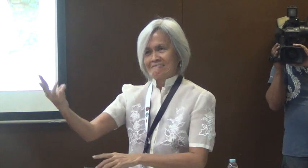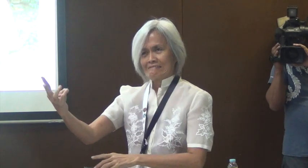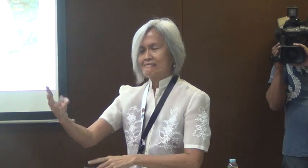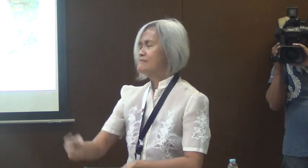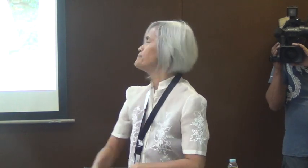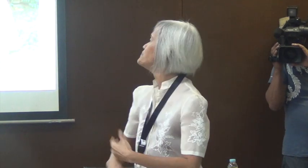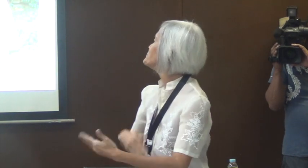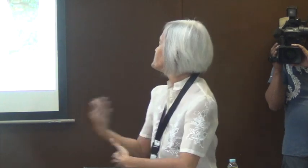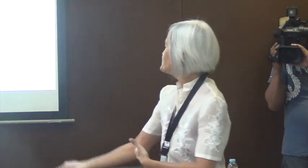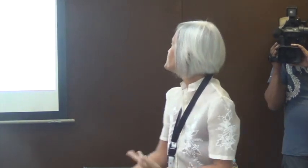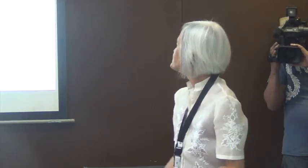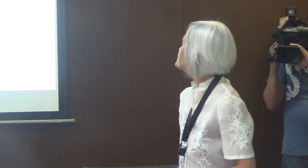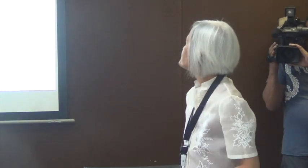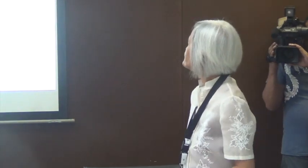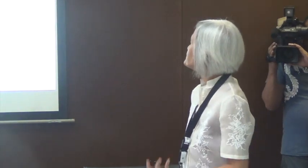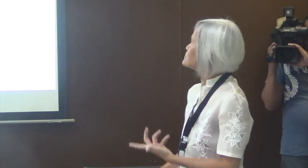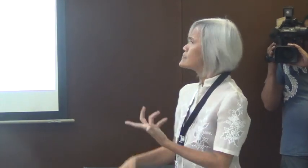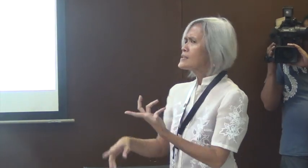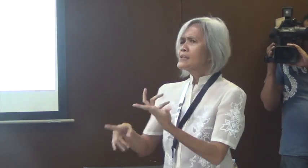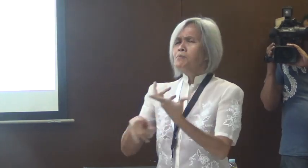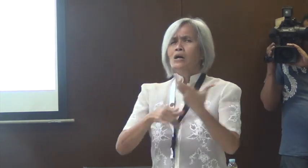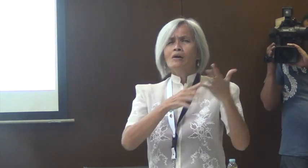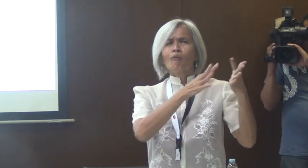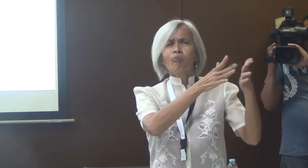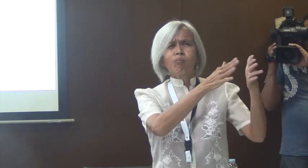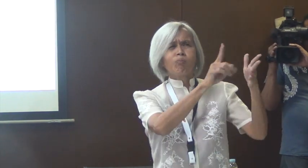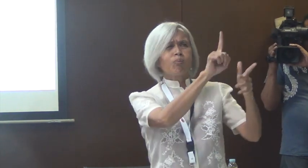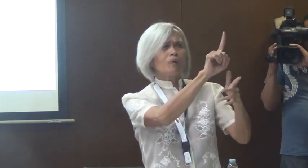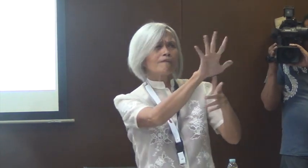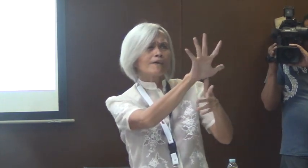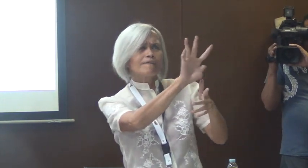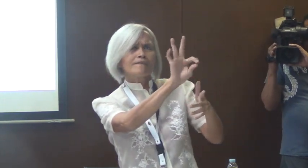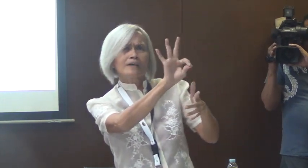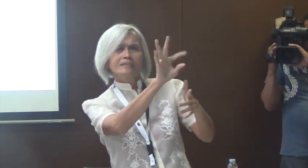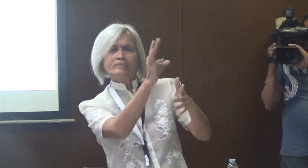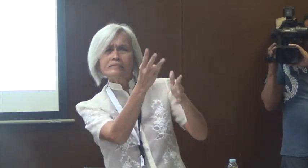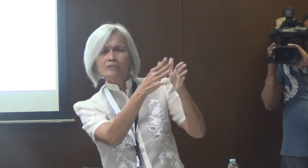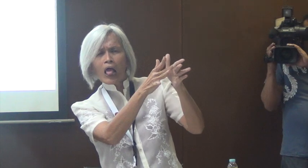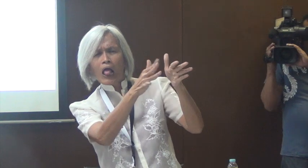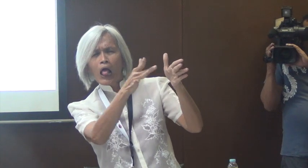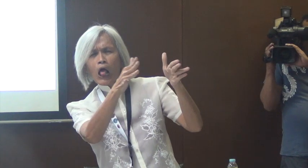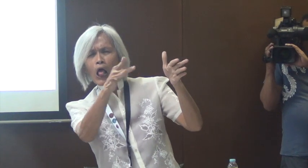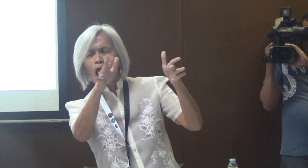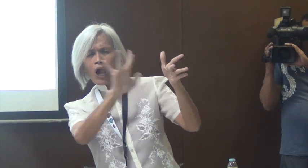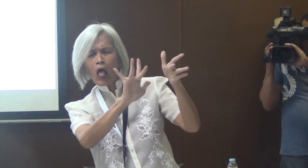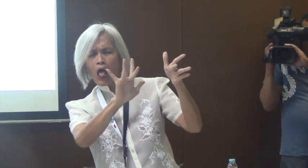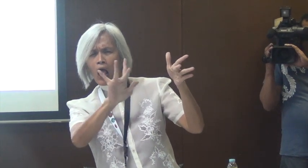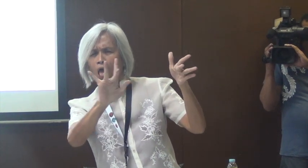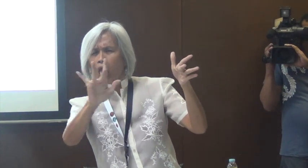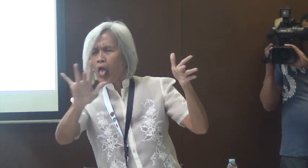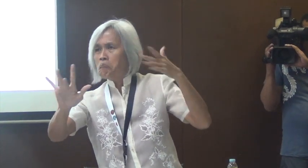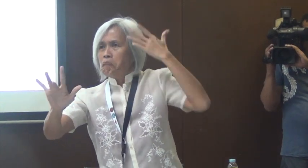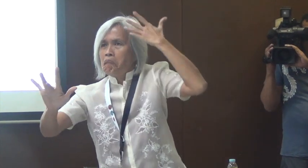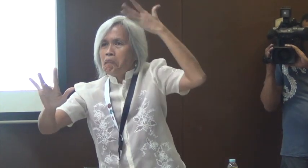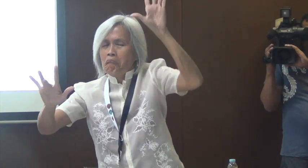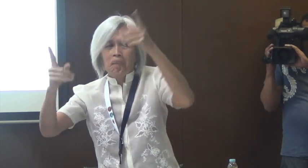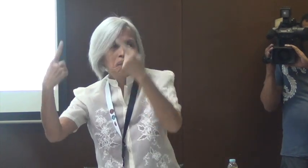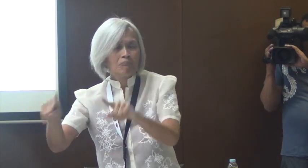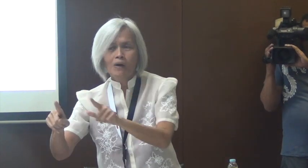way back in the 1500s, here in Leite Dula. And so from 1596, you may be